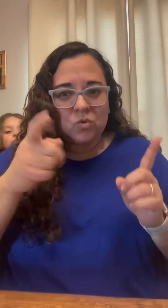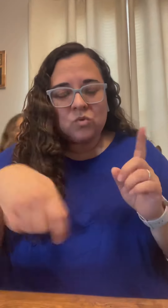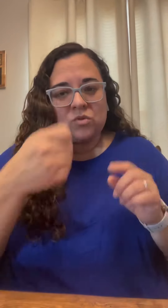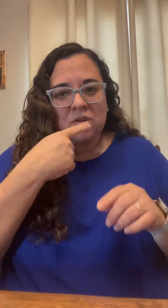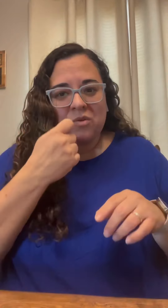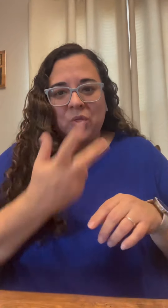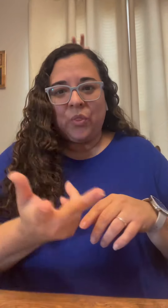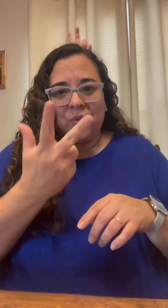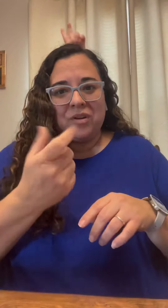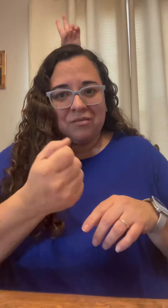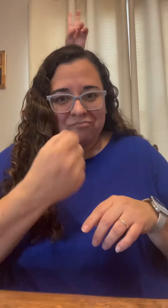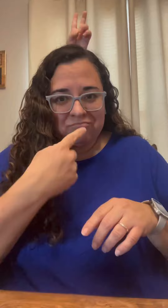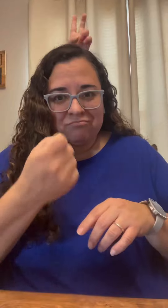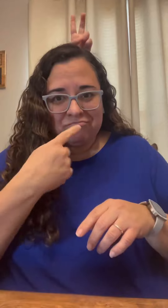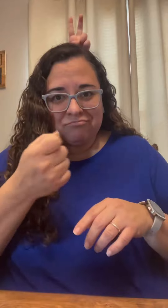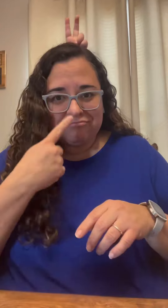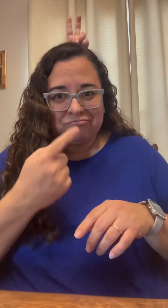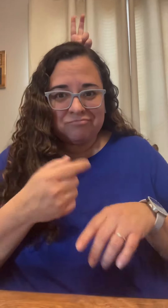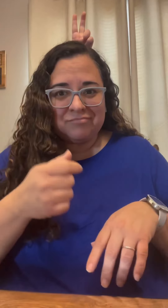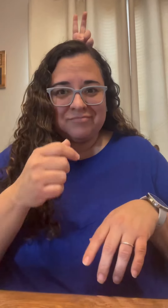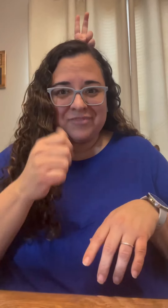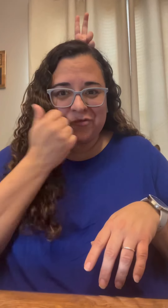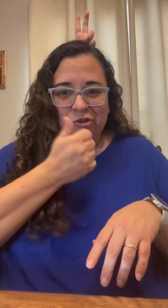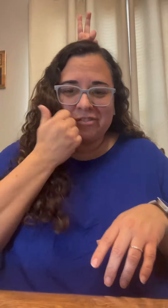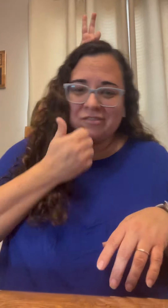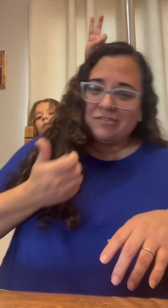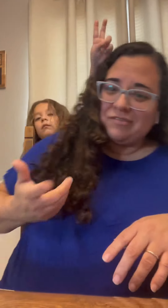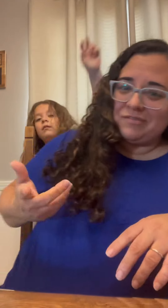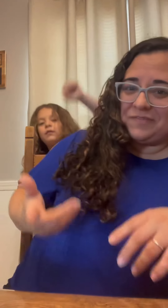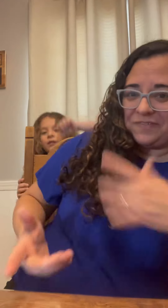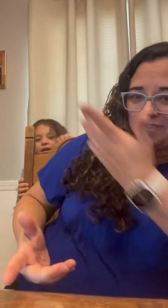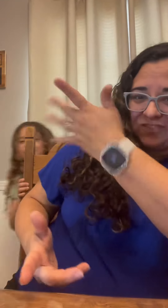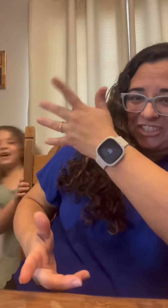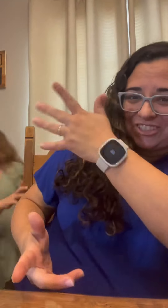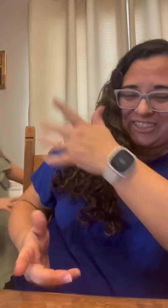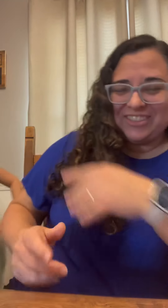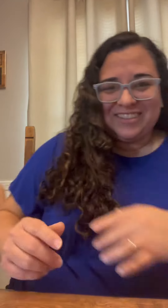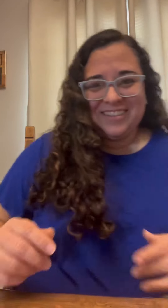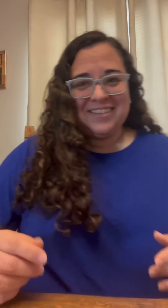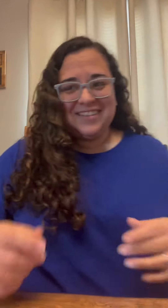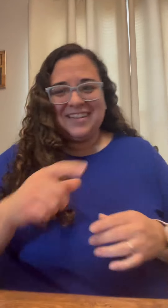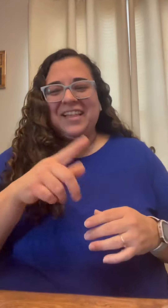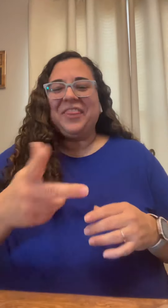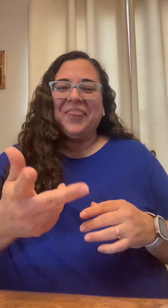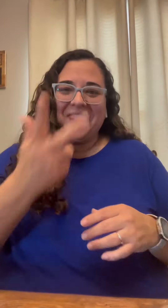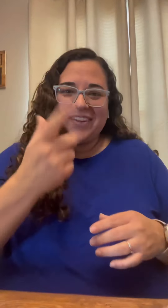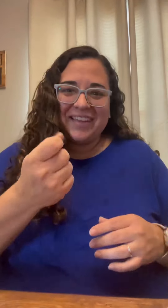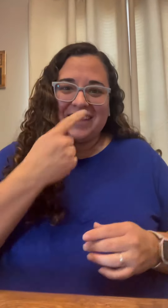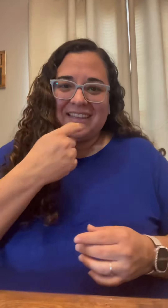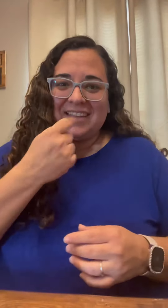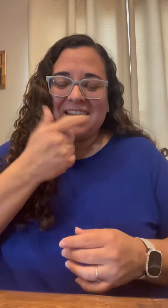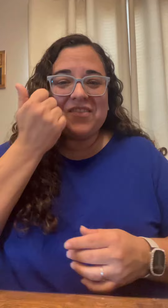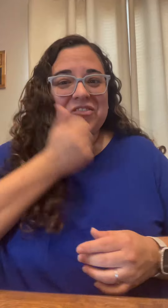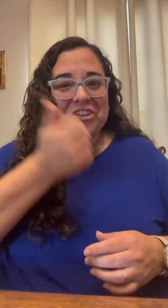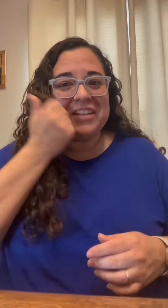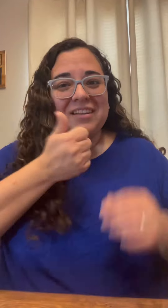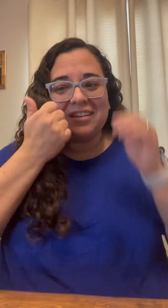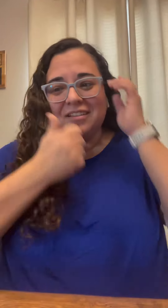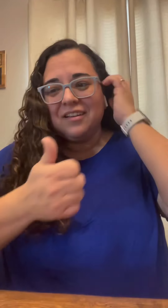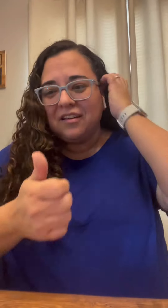acid and um she saw the videos talking about taking three a day quit elena um taking three a